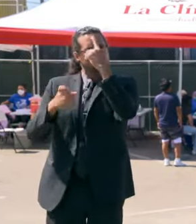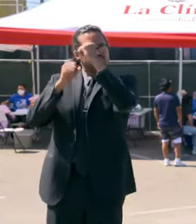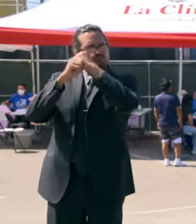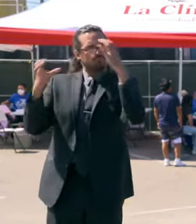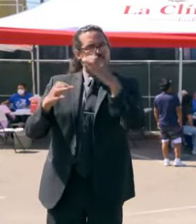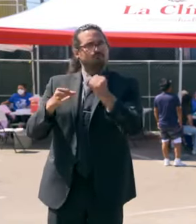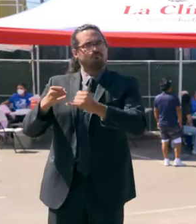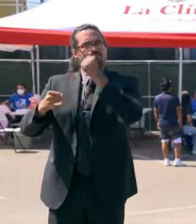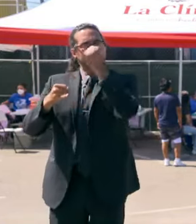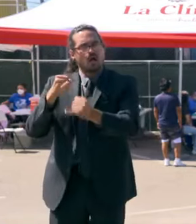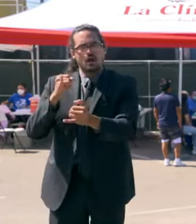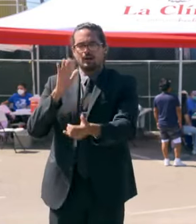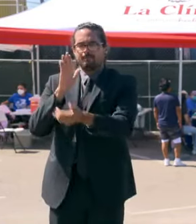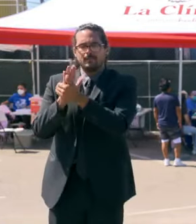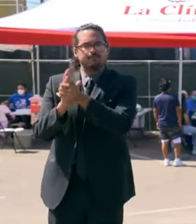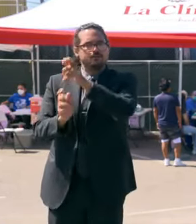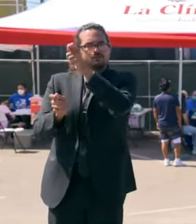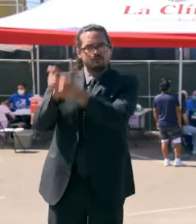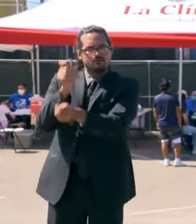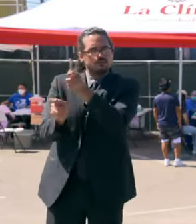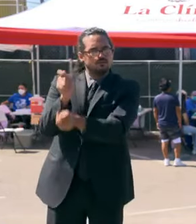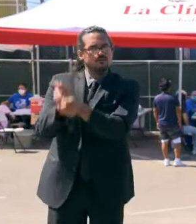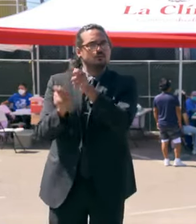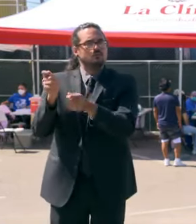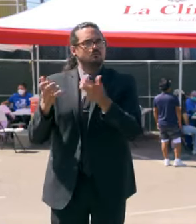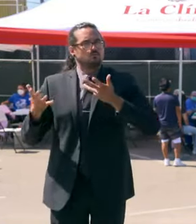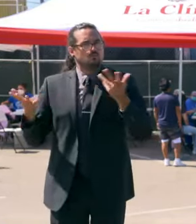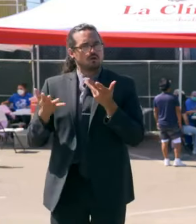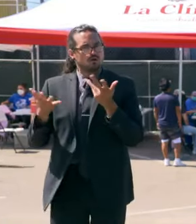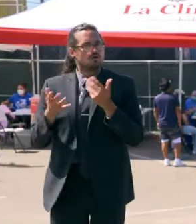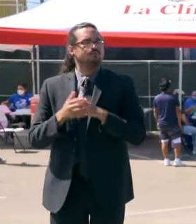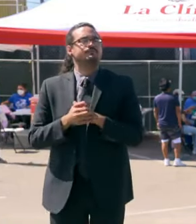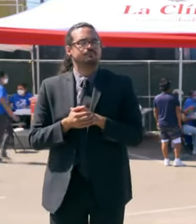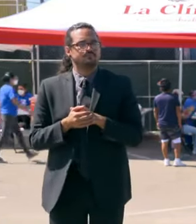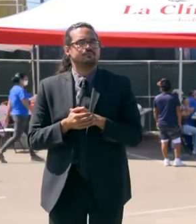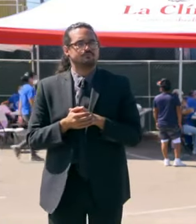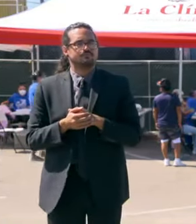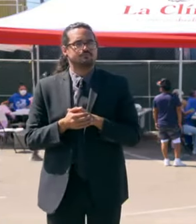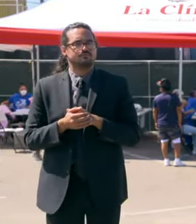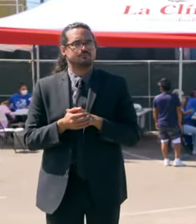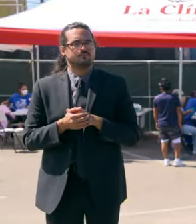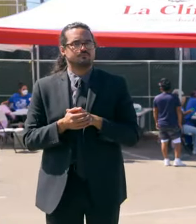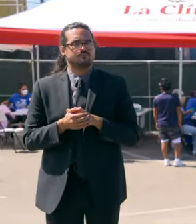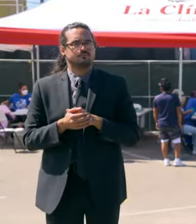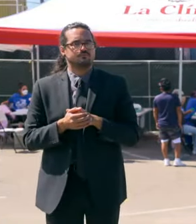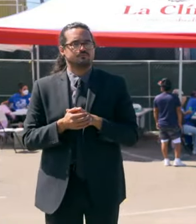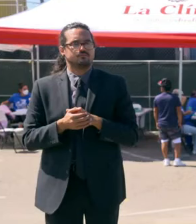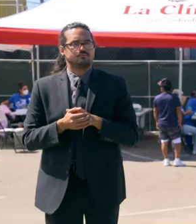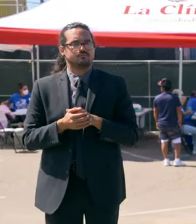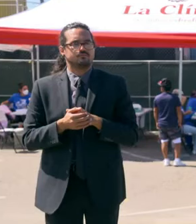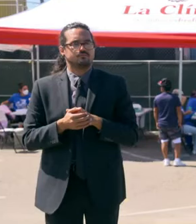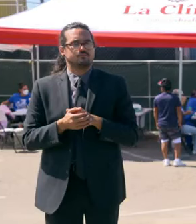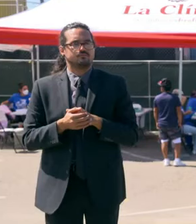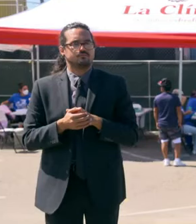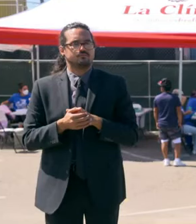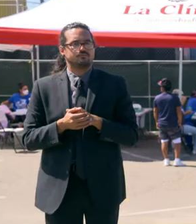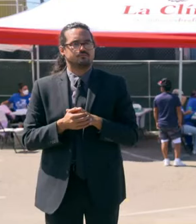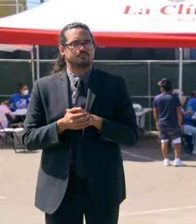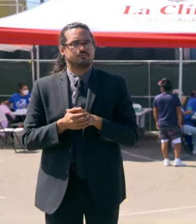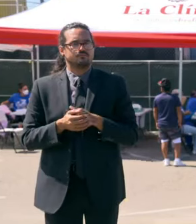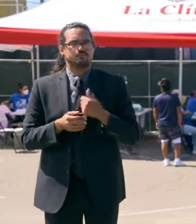in the last hours of the deliberation. But I'm very aware of those two bills that are